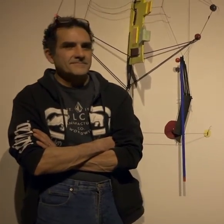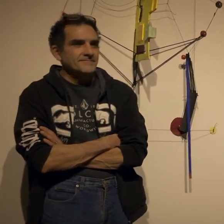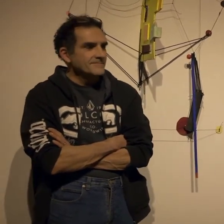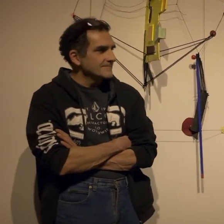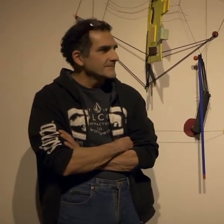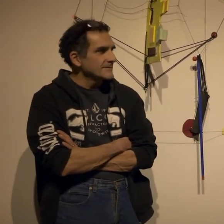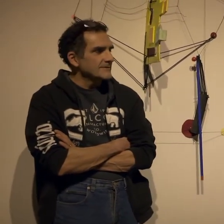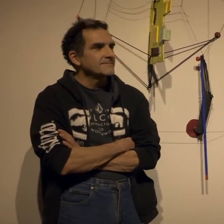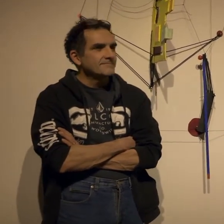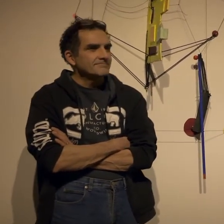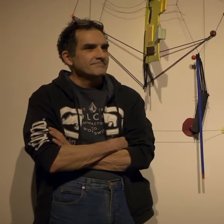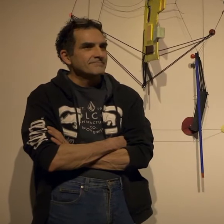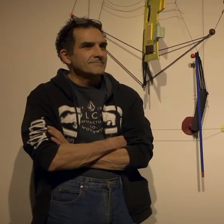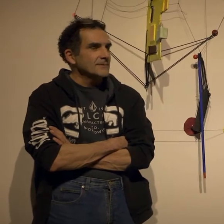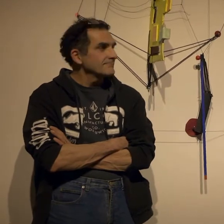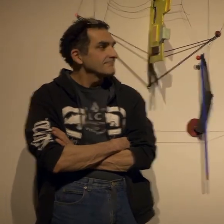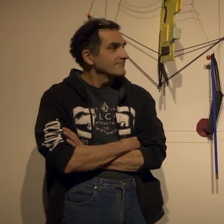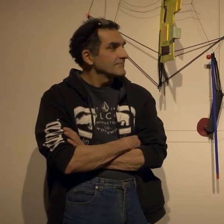trying to be better too in the process